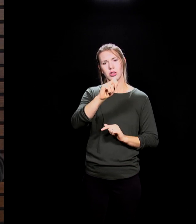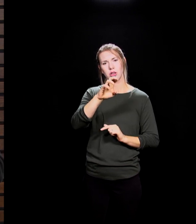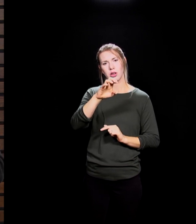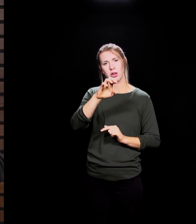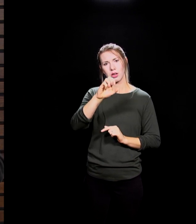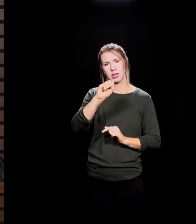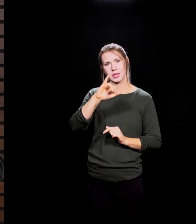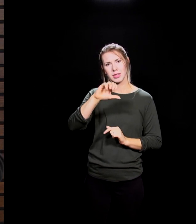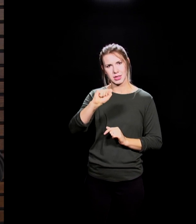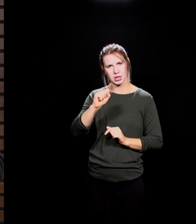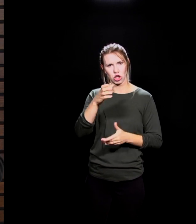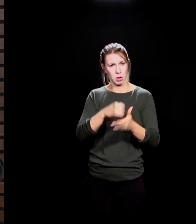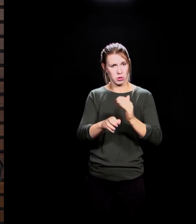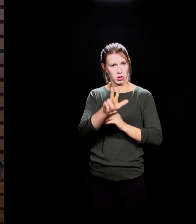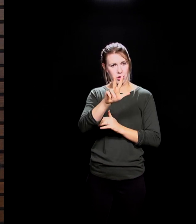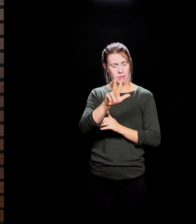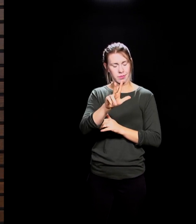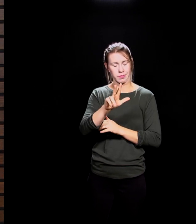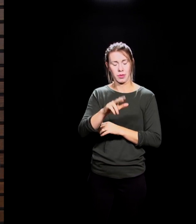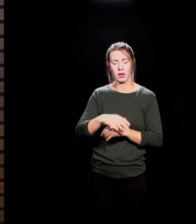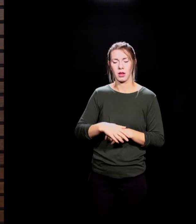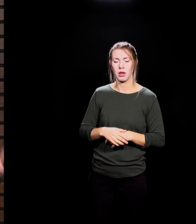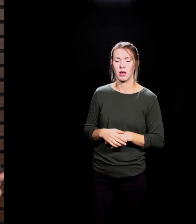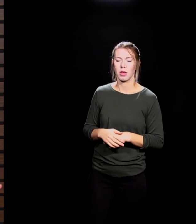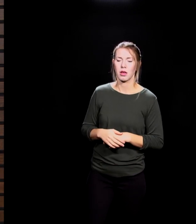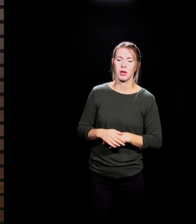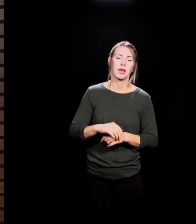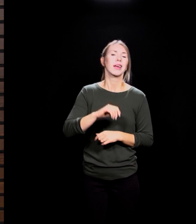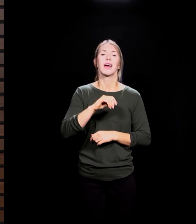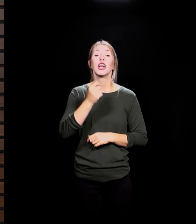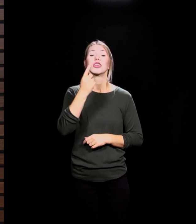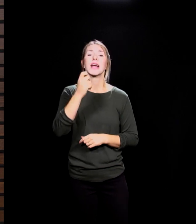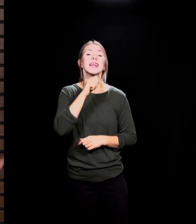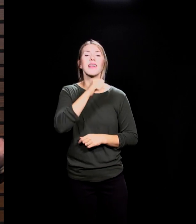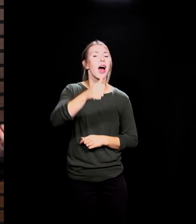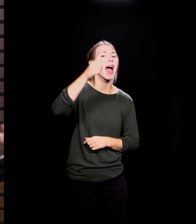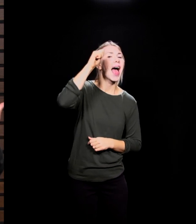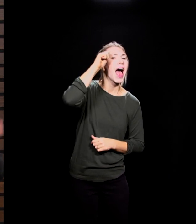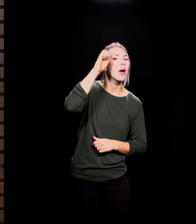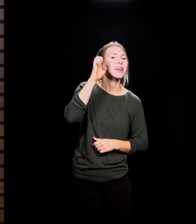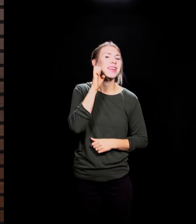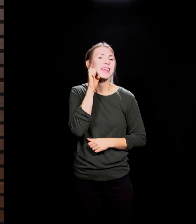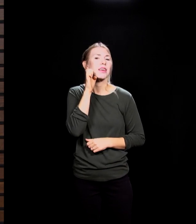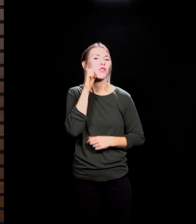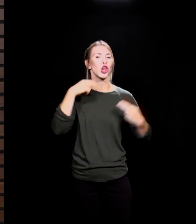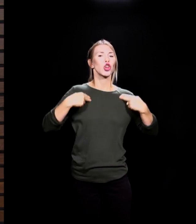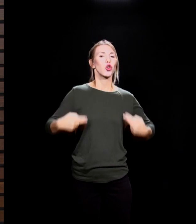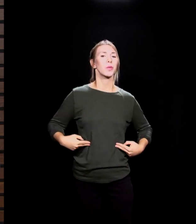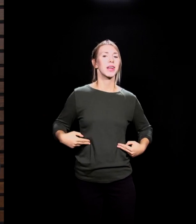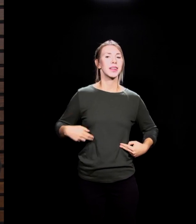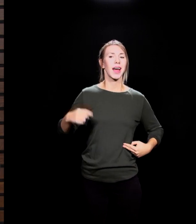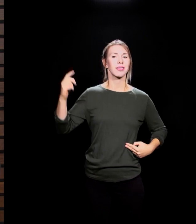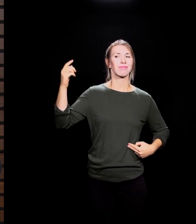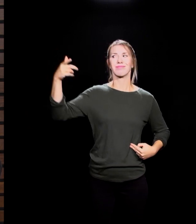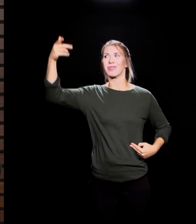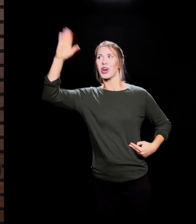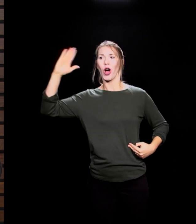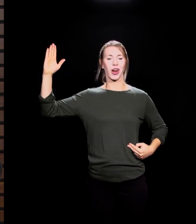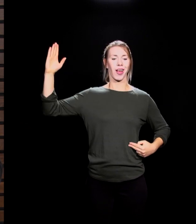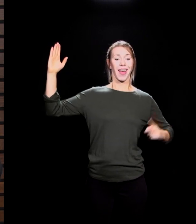that it's not humanity, it's not Adam and Eve that go running to God. I mean, that's logical, right? They believe